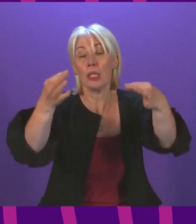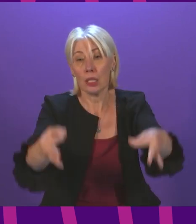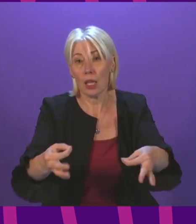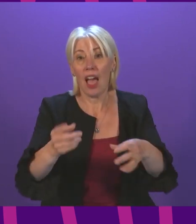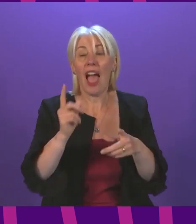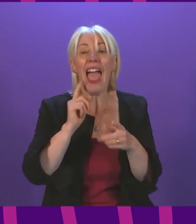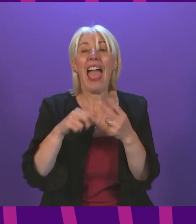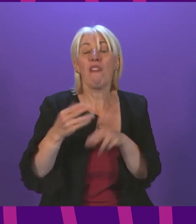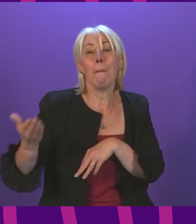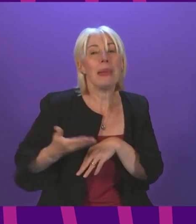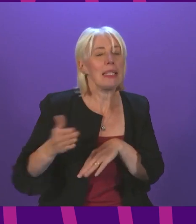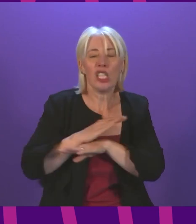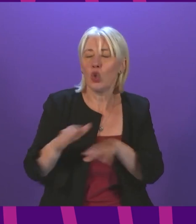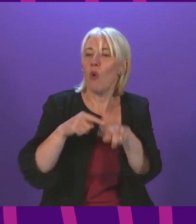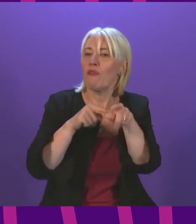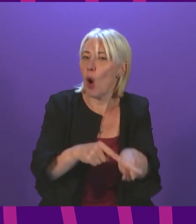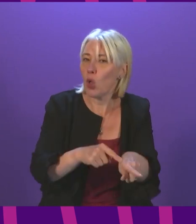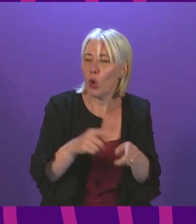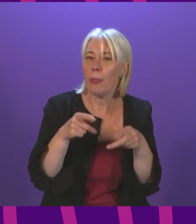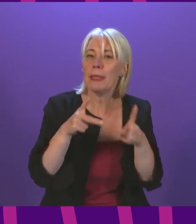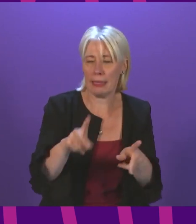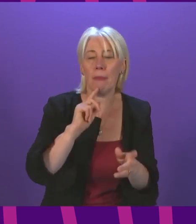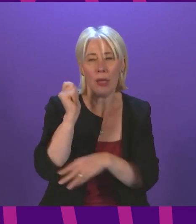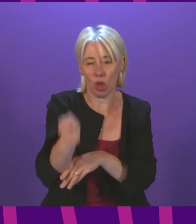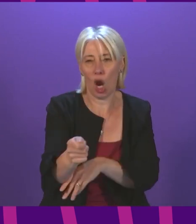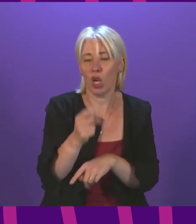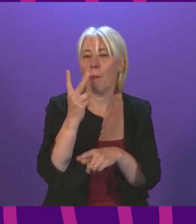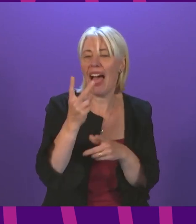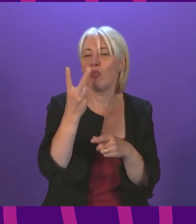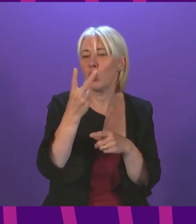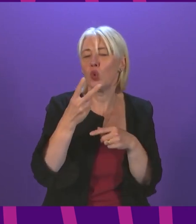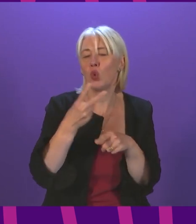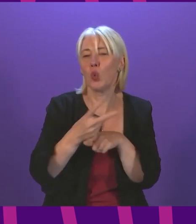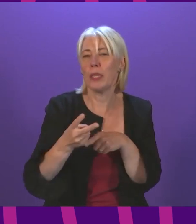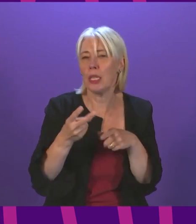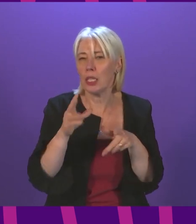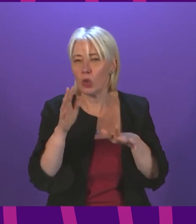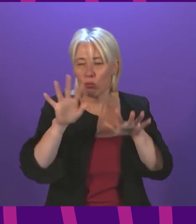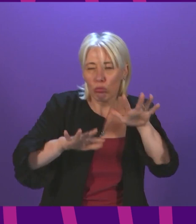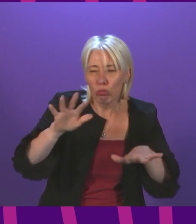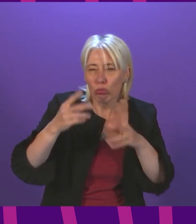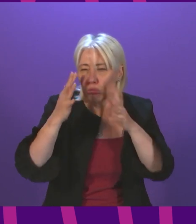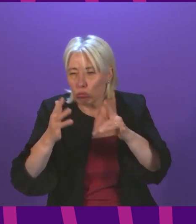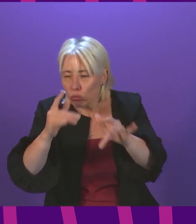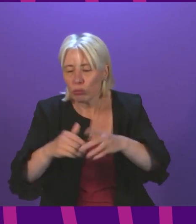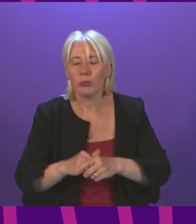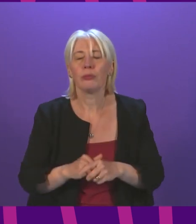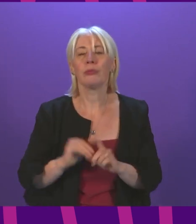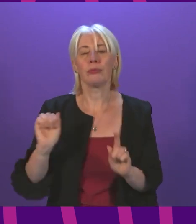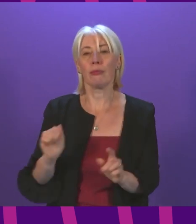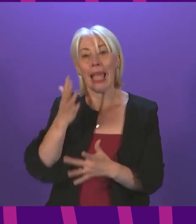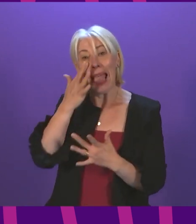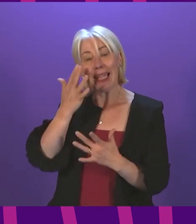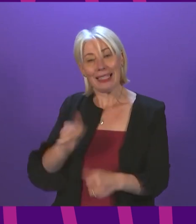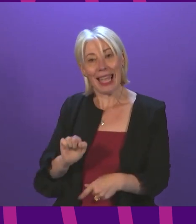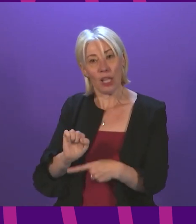-compliance with the scheme on Test and Protect this is where I just take issue with Anna Sarwar it is not the case that Test and